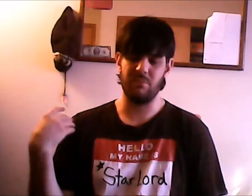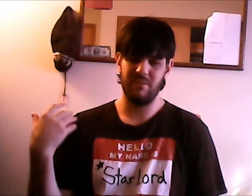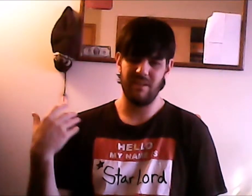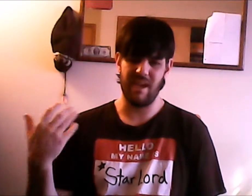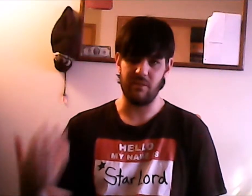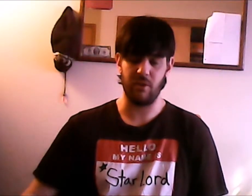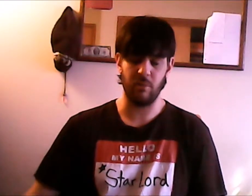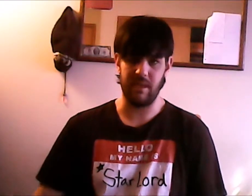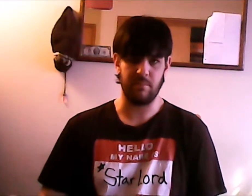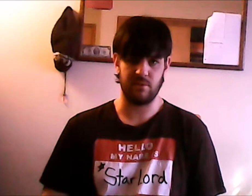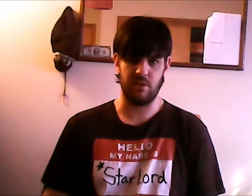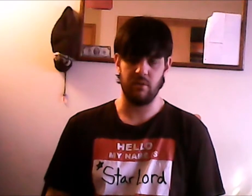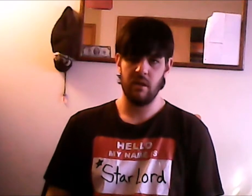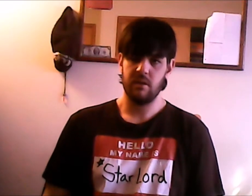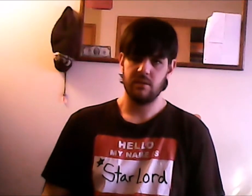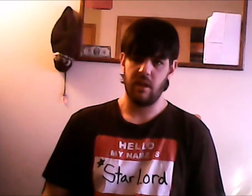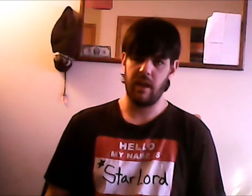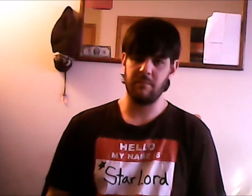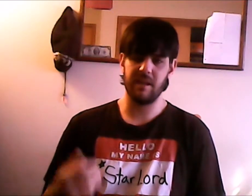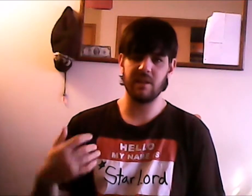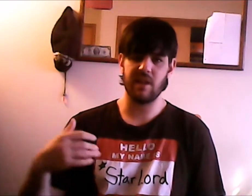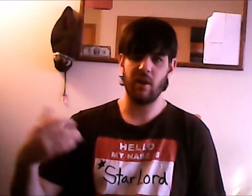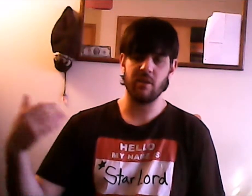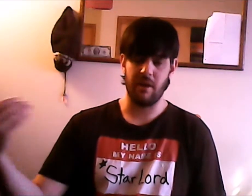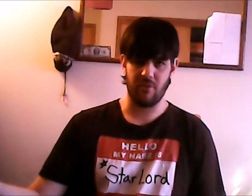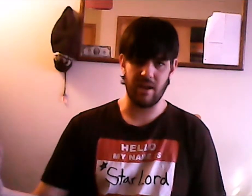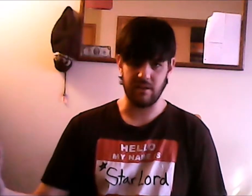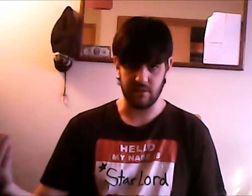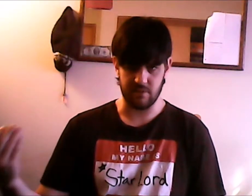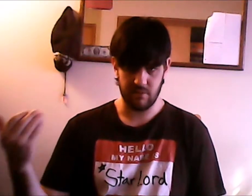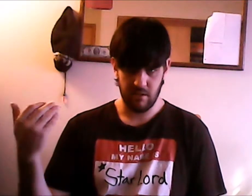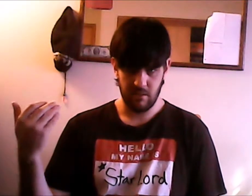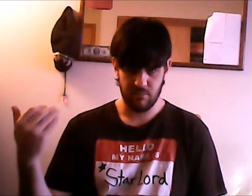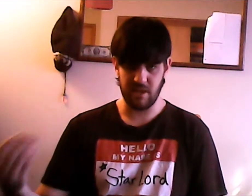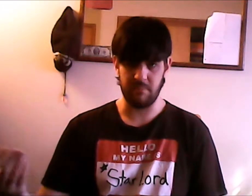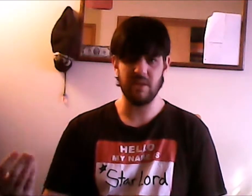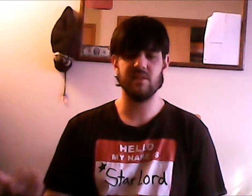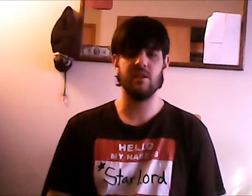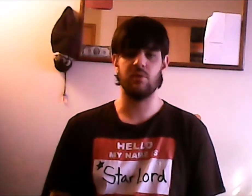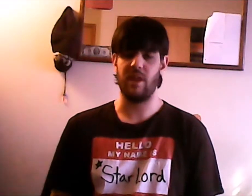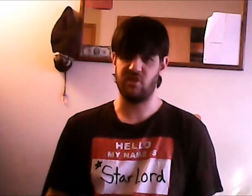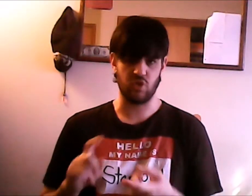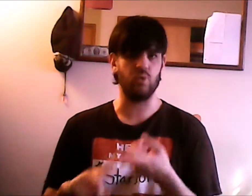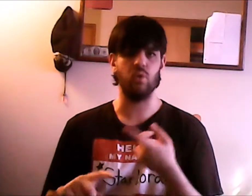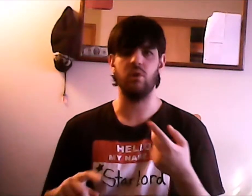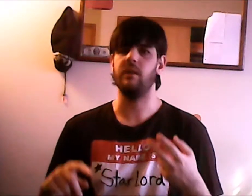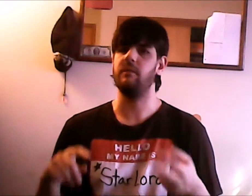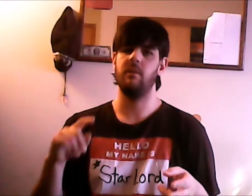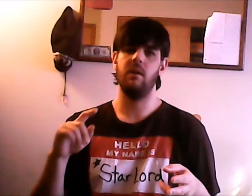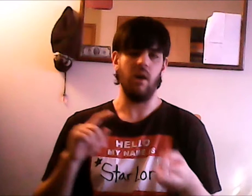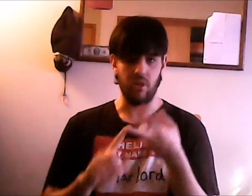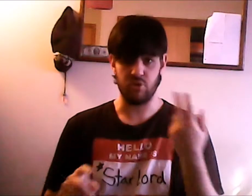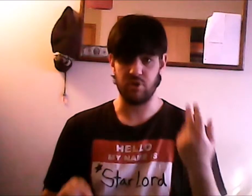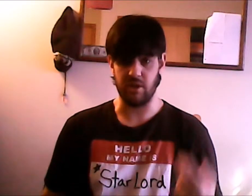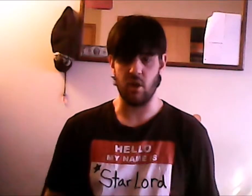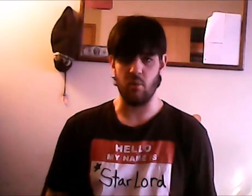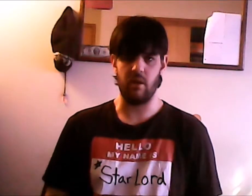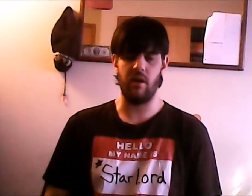ahead and film the episode and because I know that my friend is pretty busy with like school and other shit going on